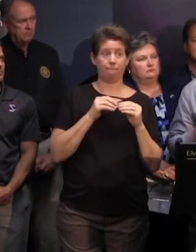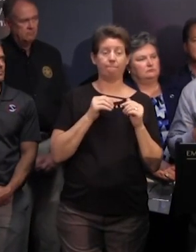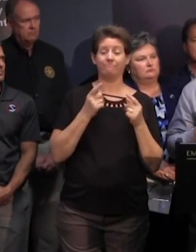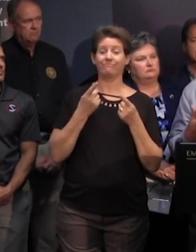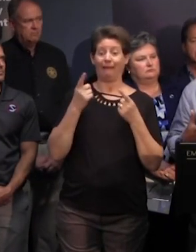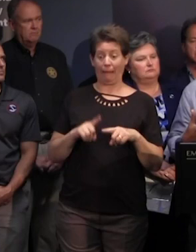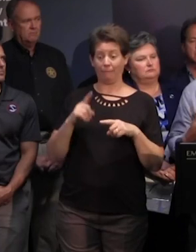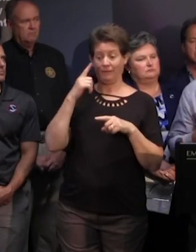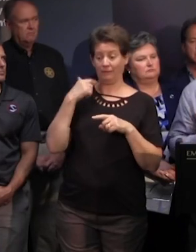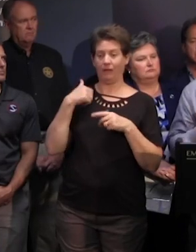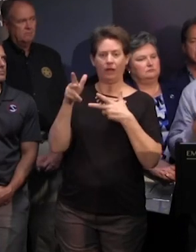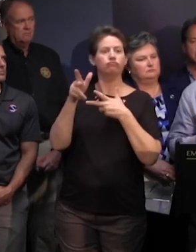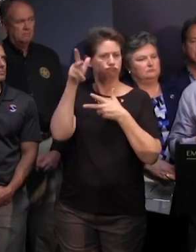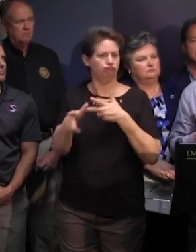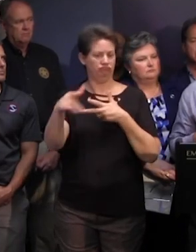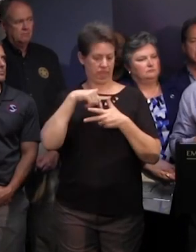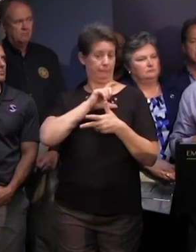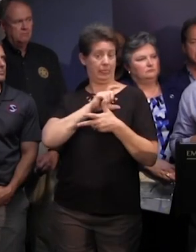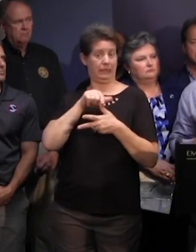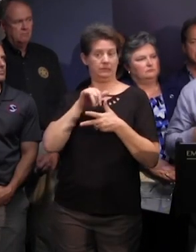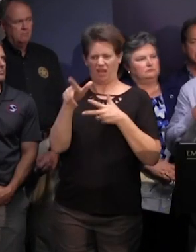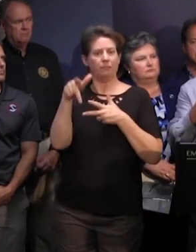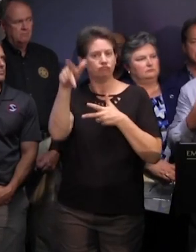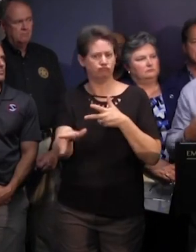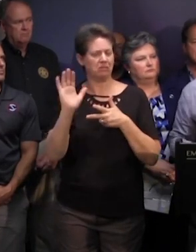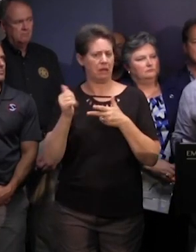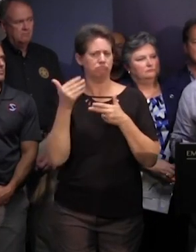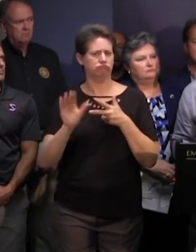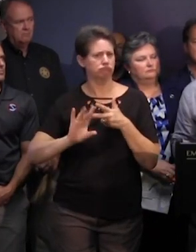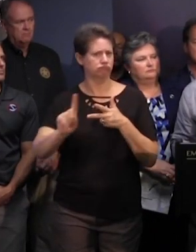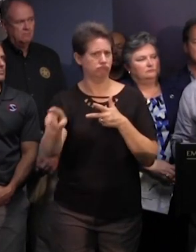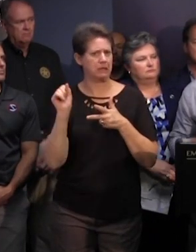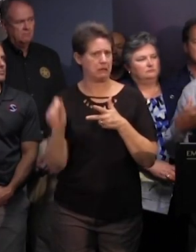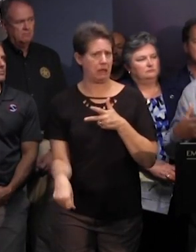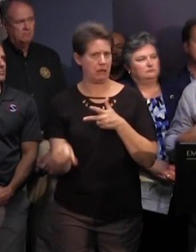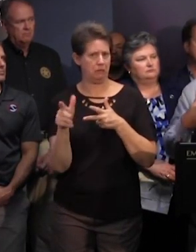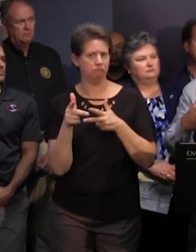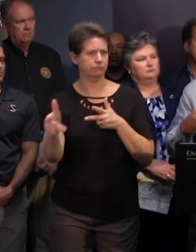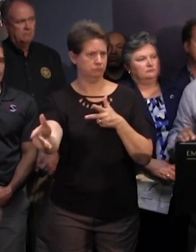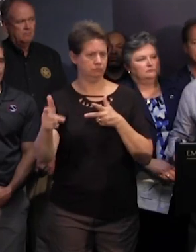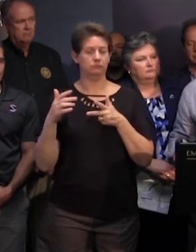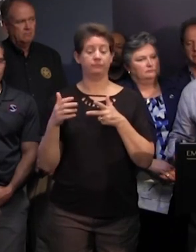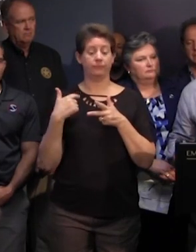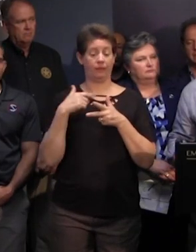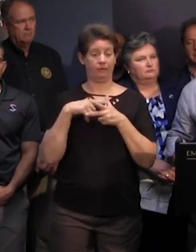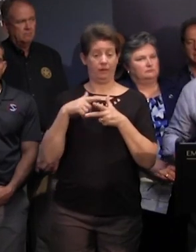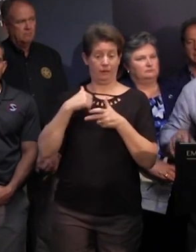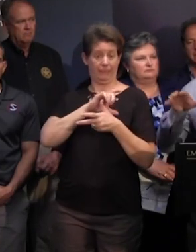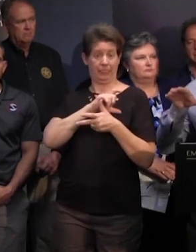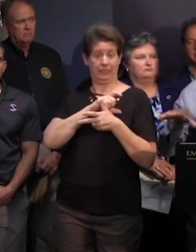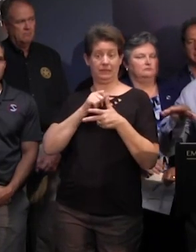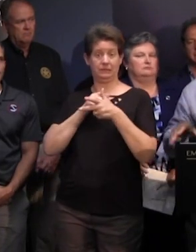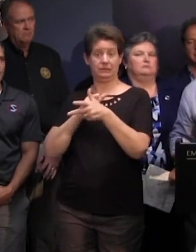you're in front of that trooper you can continue to travel to the uh charleston area and as we pass an exit